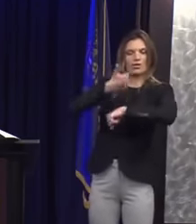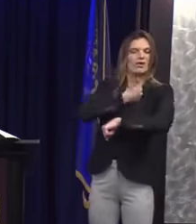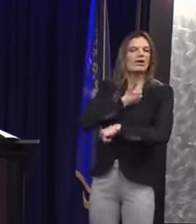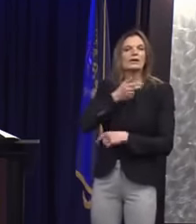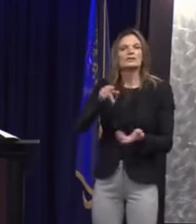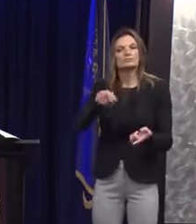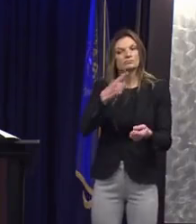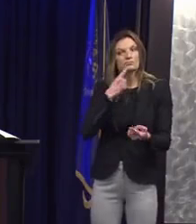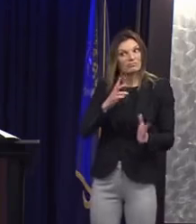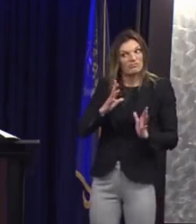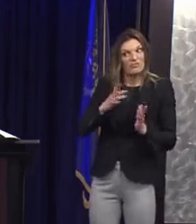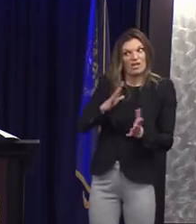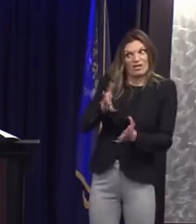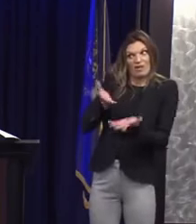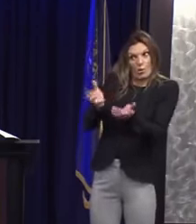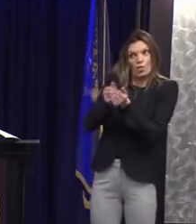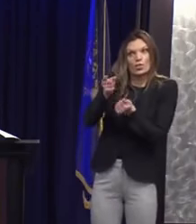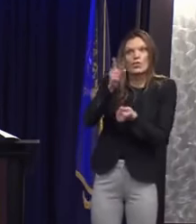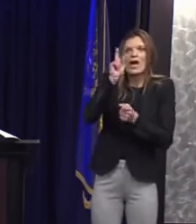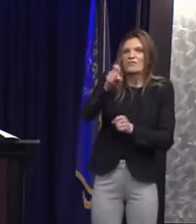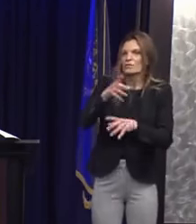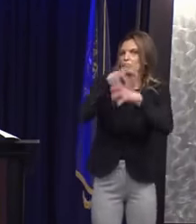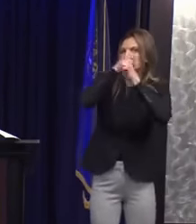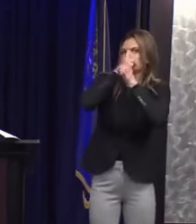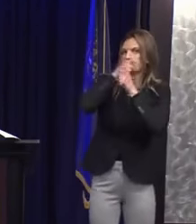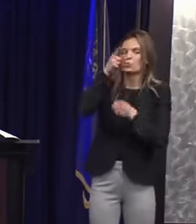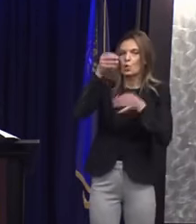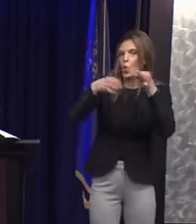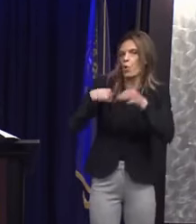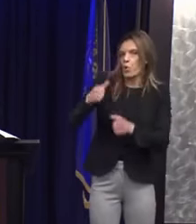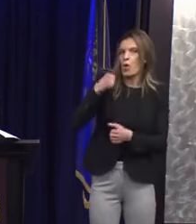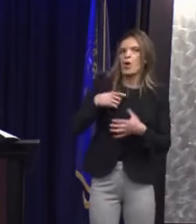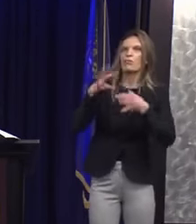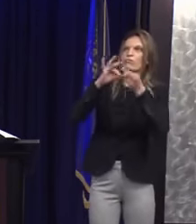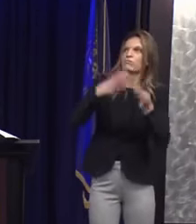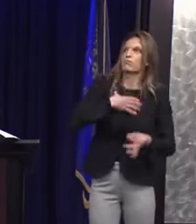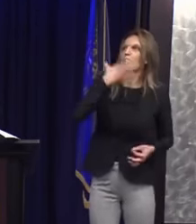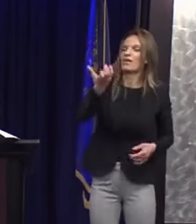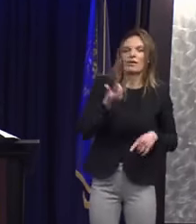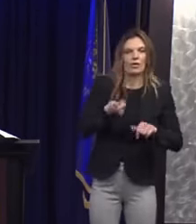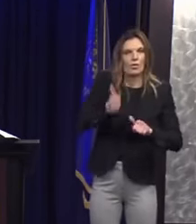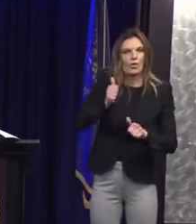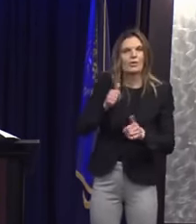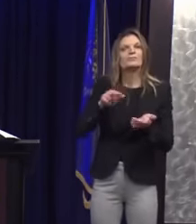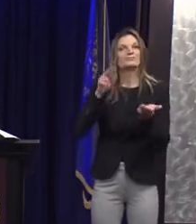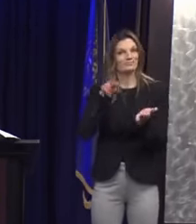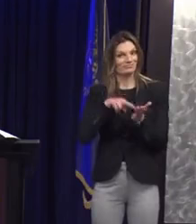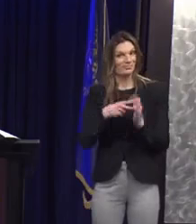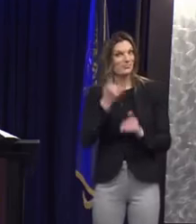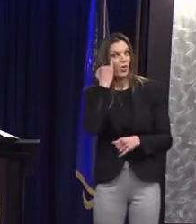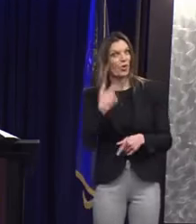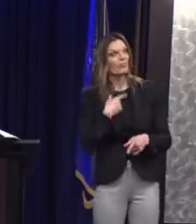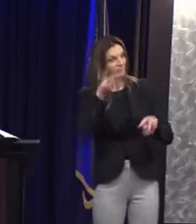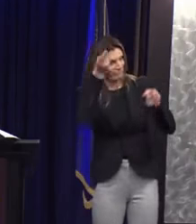videos at trial, we would not be able to use them in any proceeding. Specifically, those